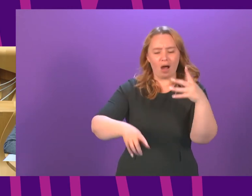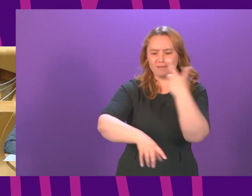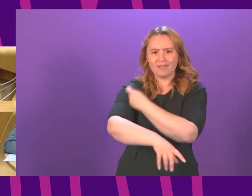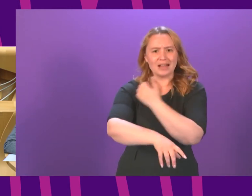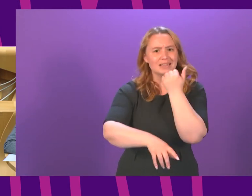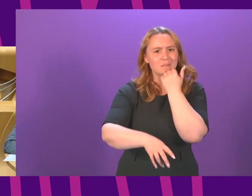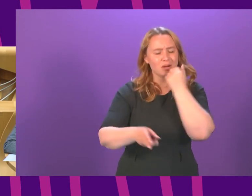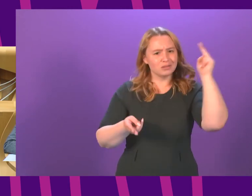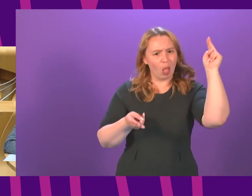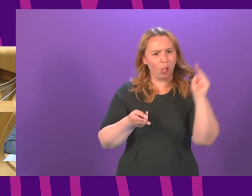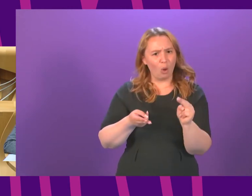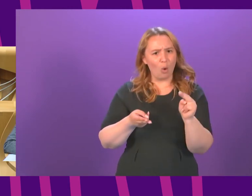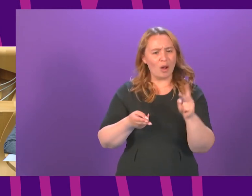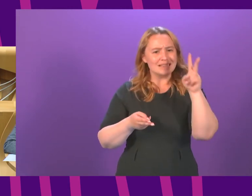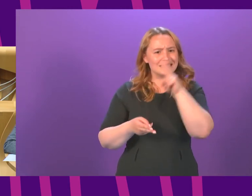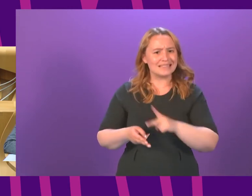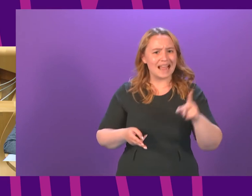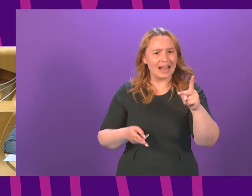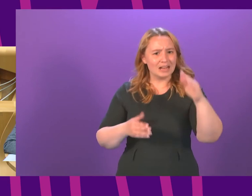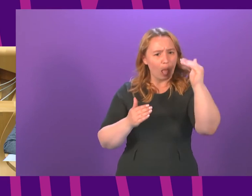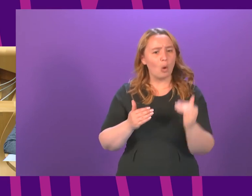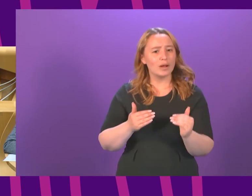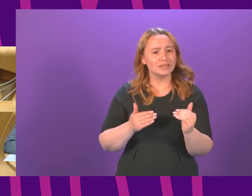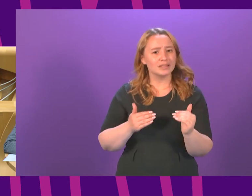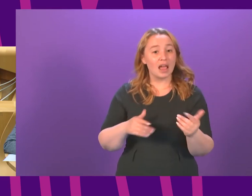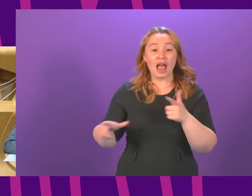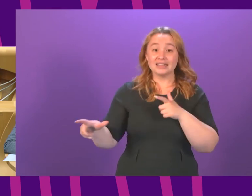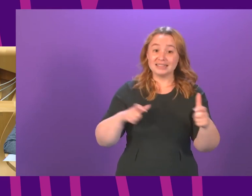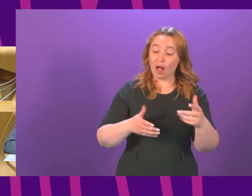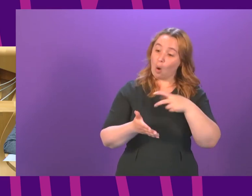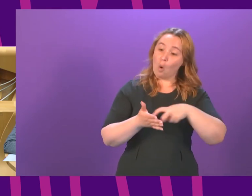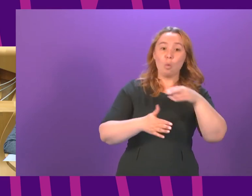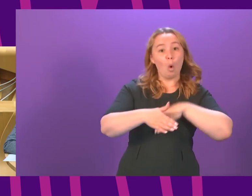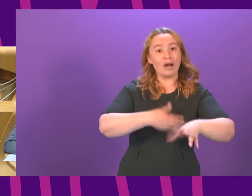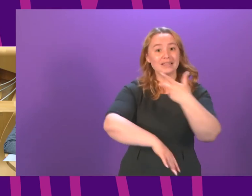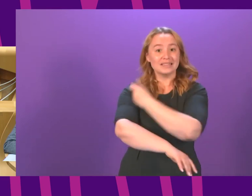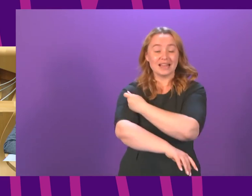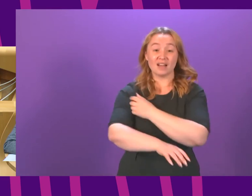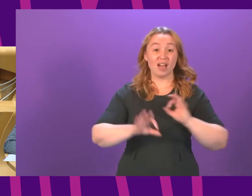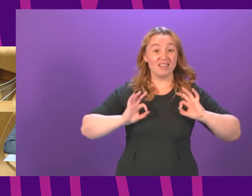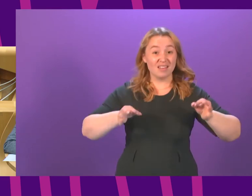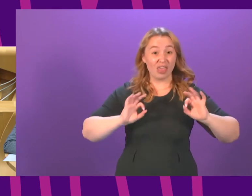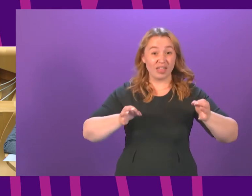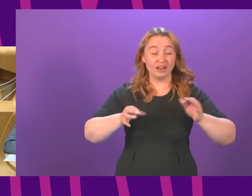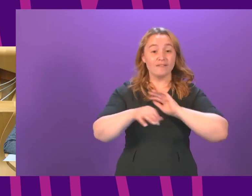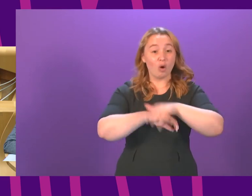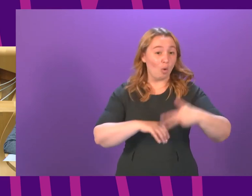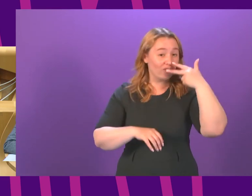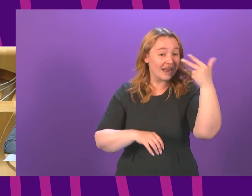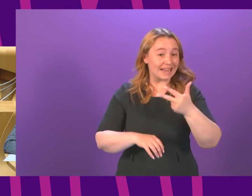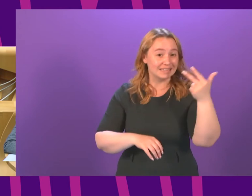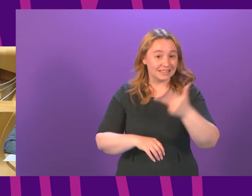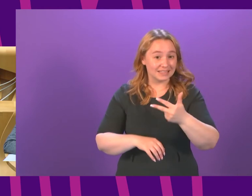of any local authority across the country and we still don't have walk-in vaccination centres for people aged over 18 and above